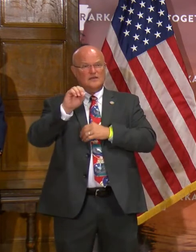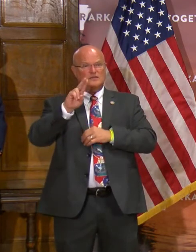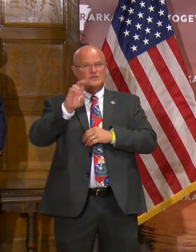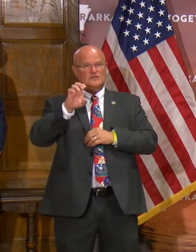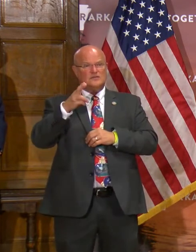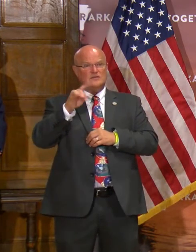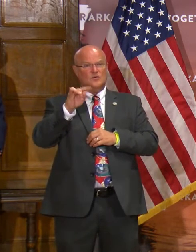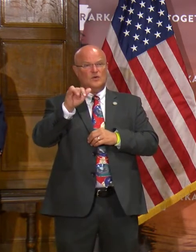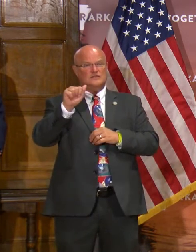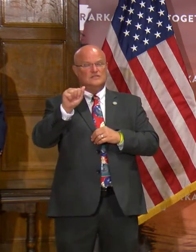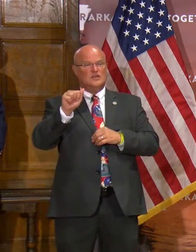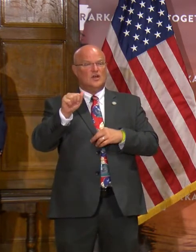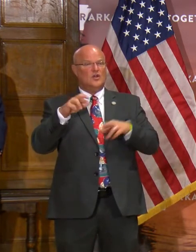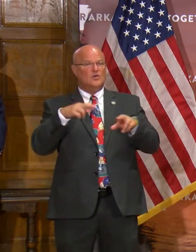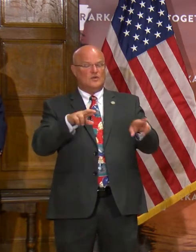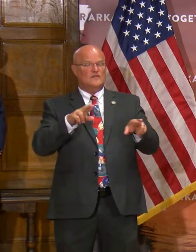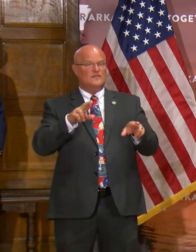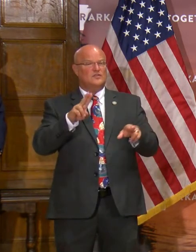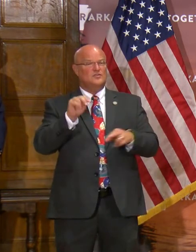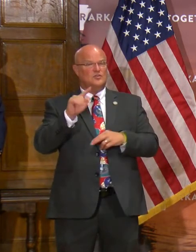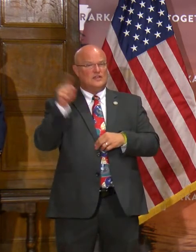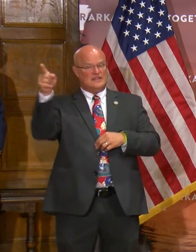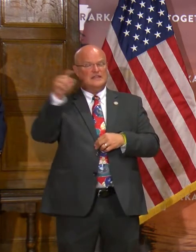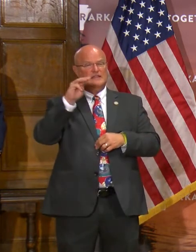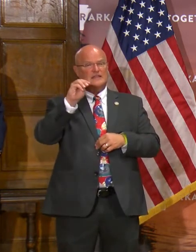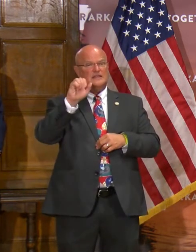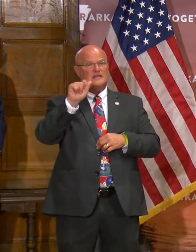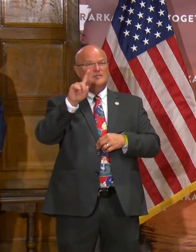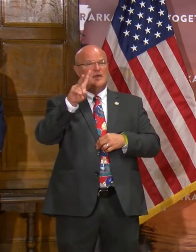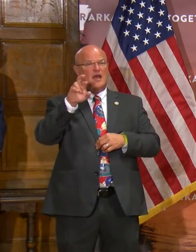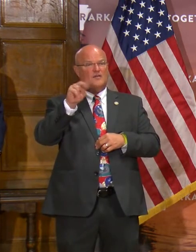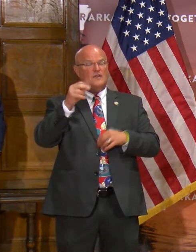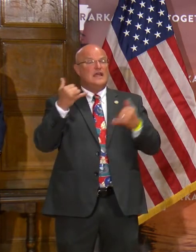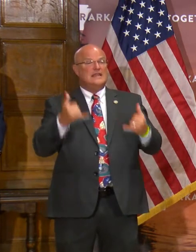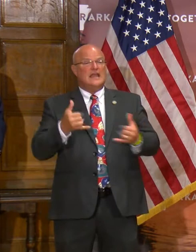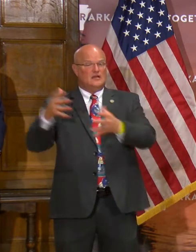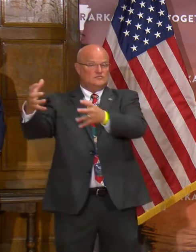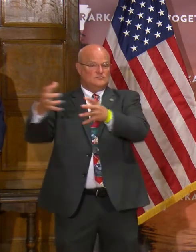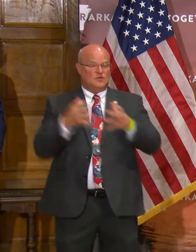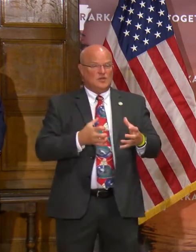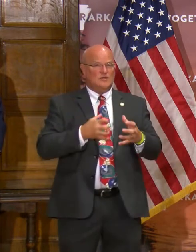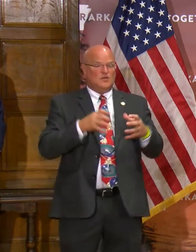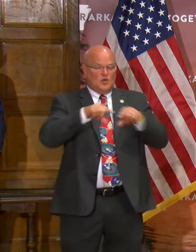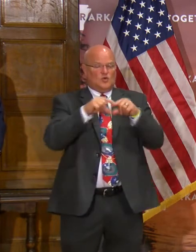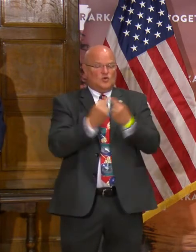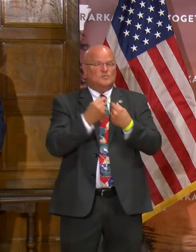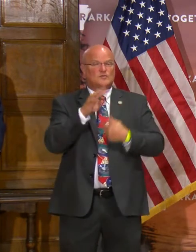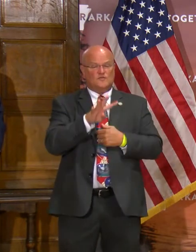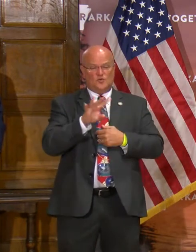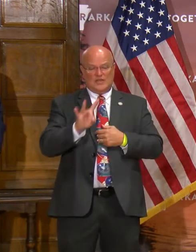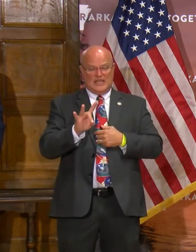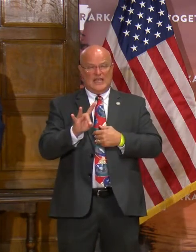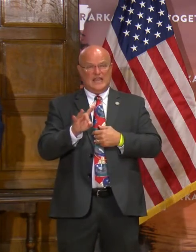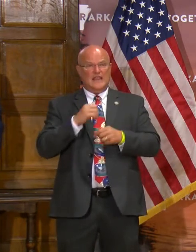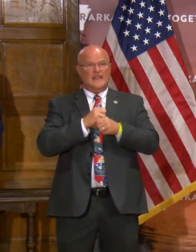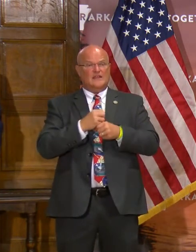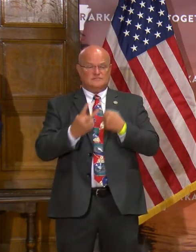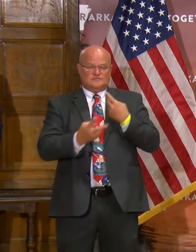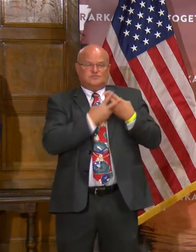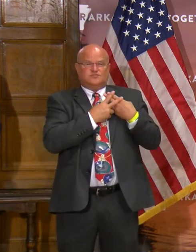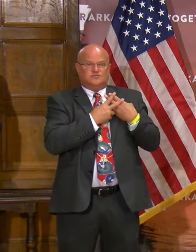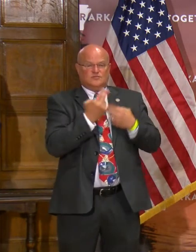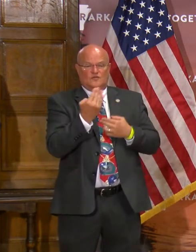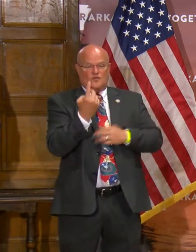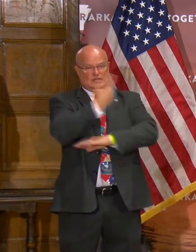unit in Malvern. We're currently bringing inmates in in cohorts of 48. Those inmates are being held in quarantine for